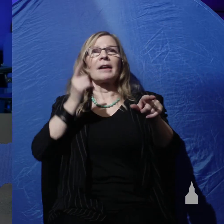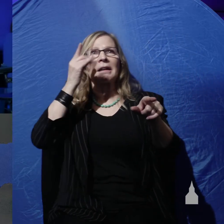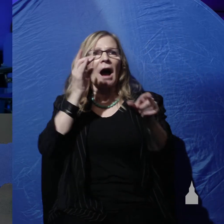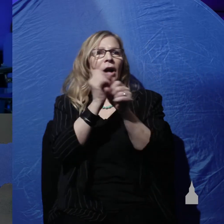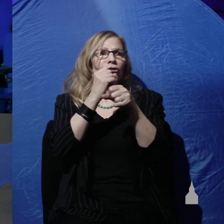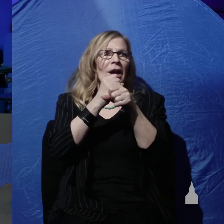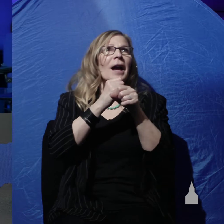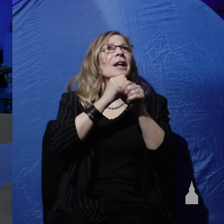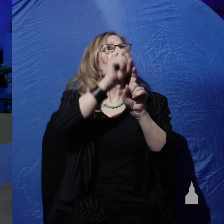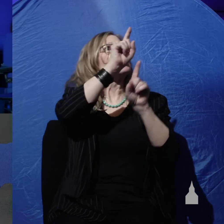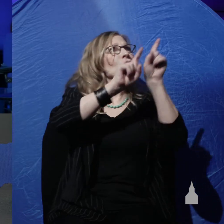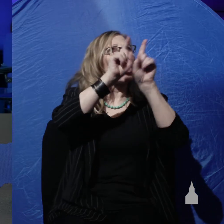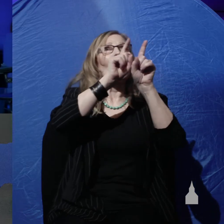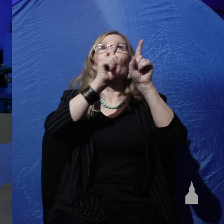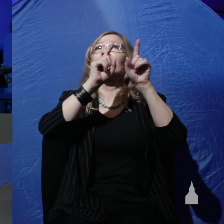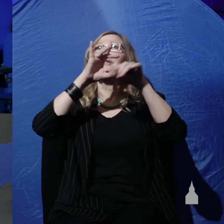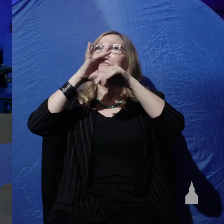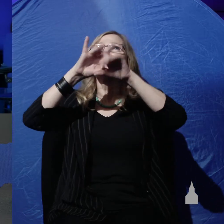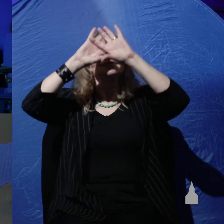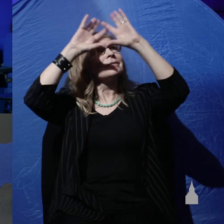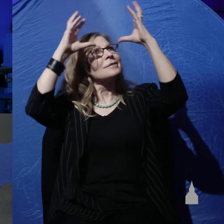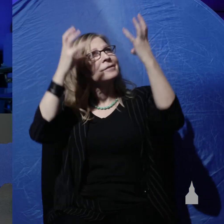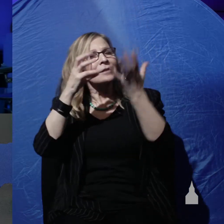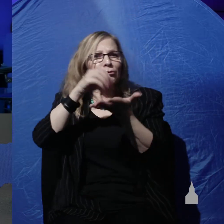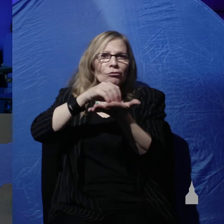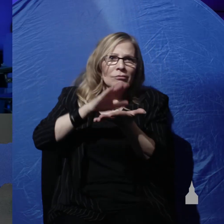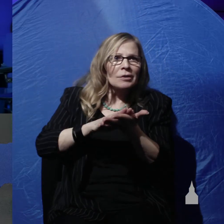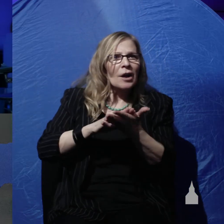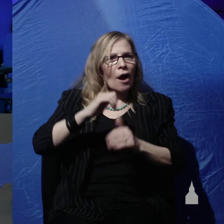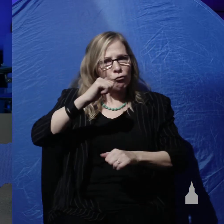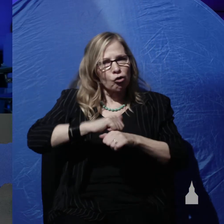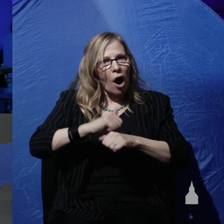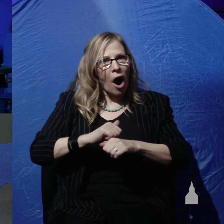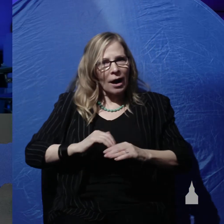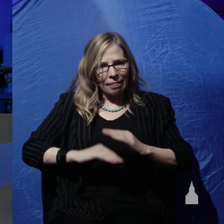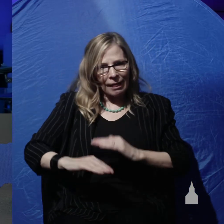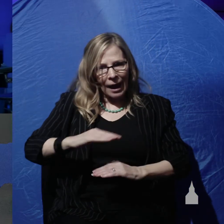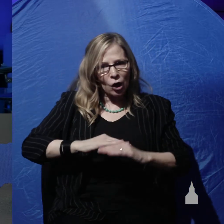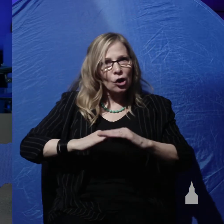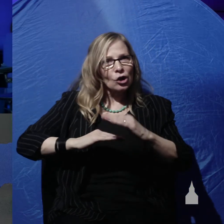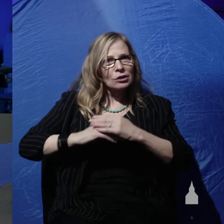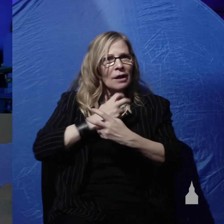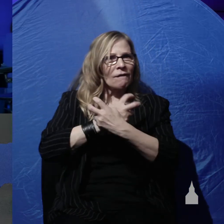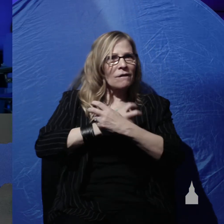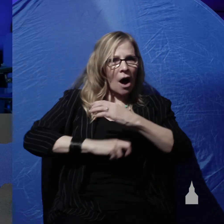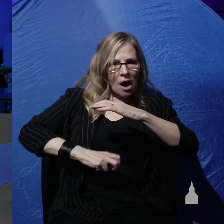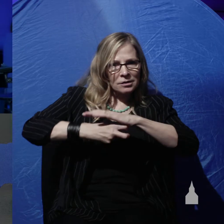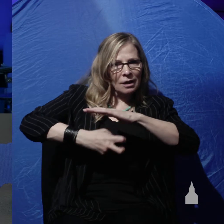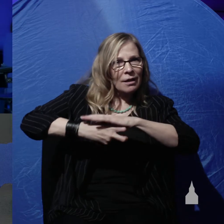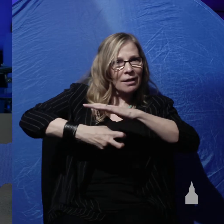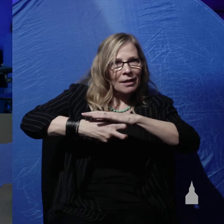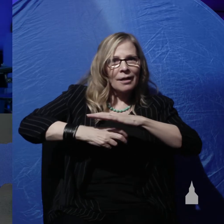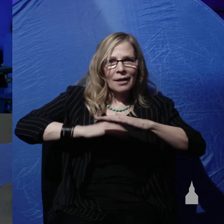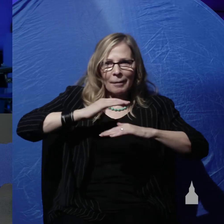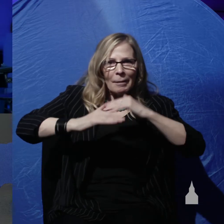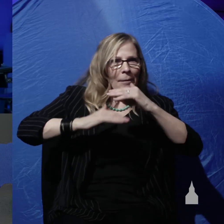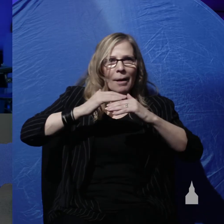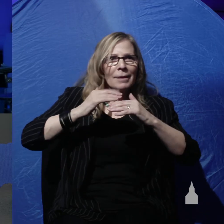and the geological record of rock layers and fossils. And some gap theorists